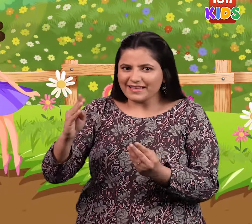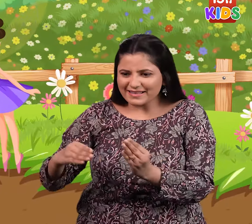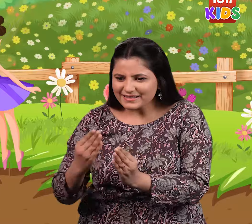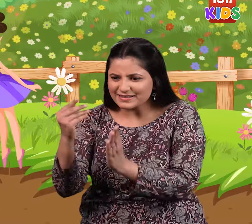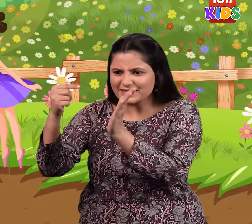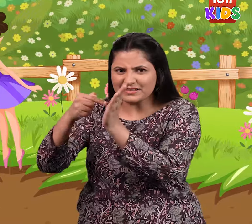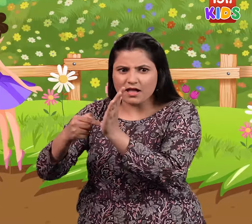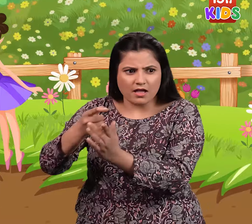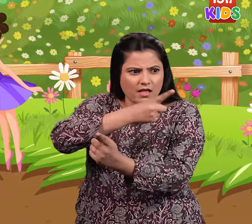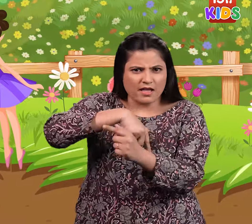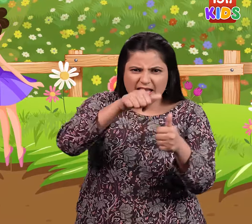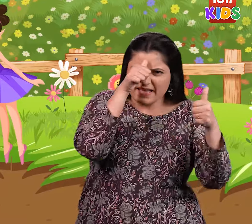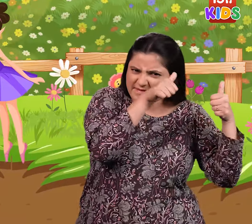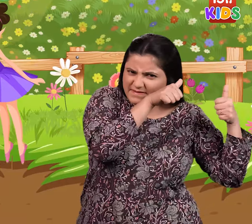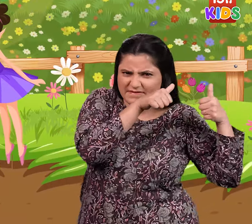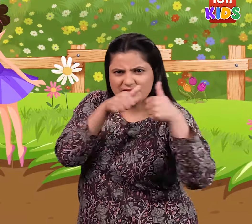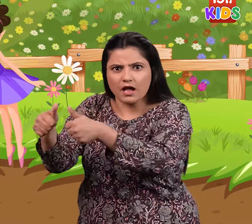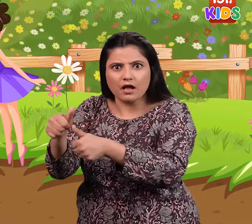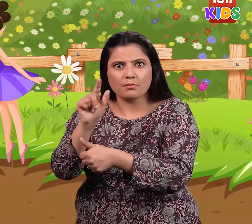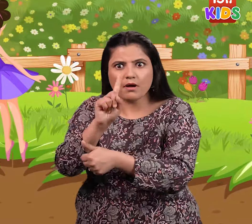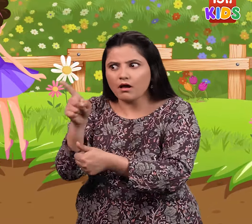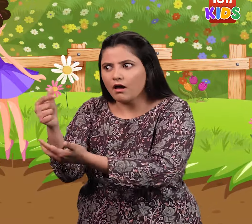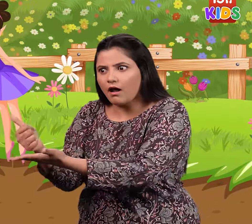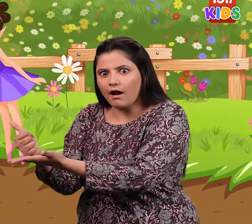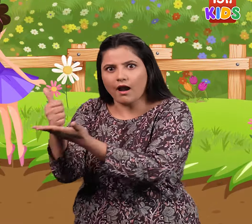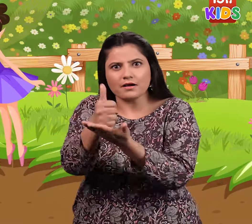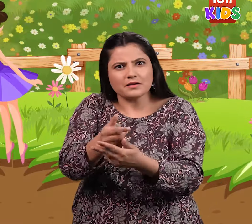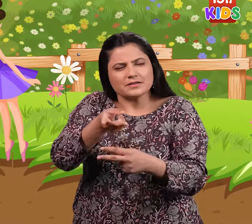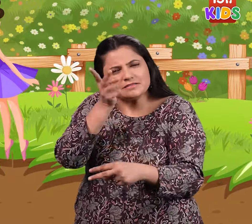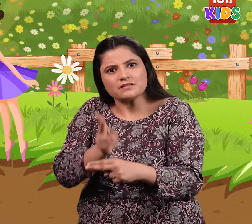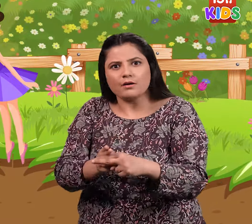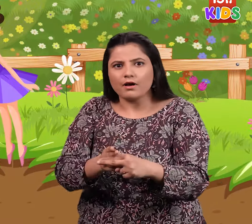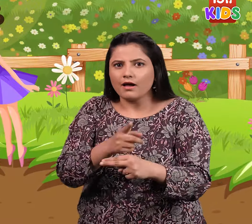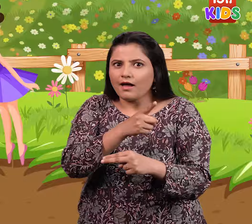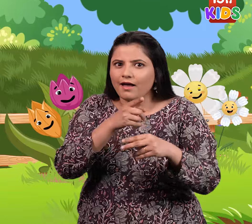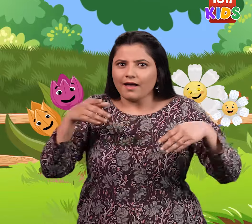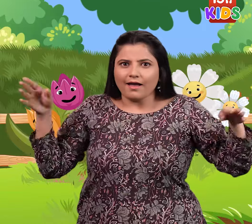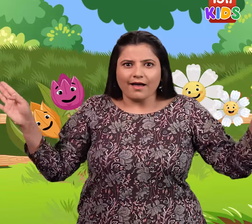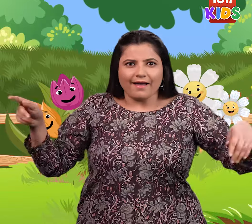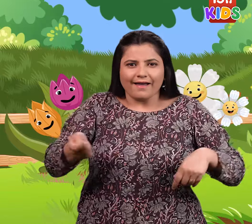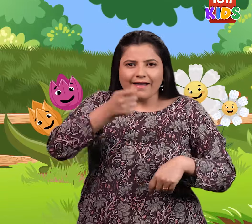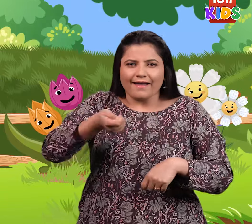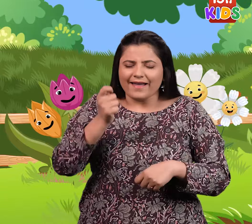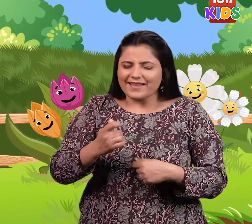All flowers were teasing you. But still you helped them. I am touched by your actions.